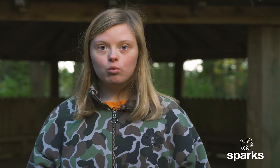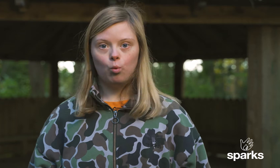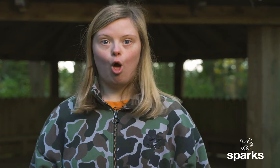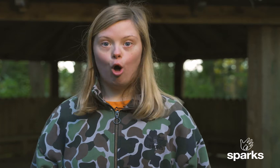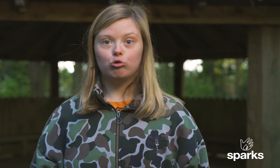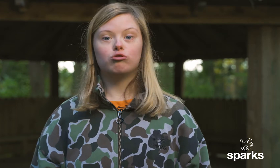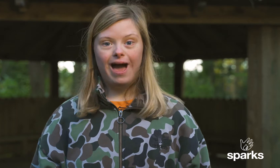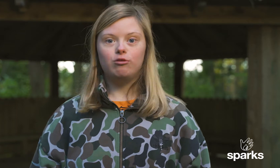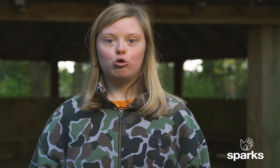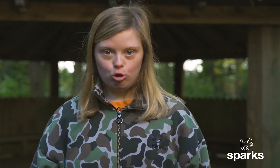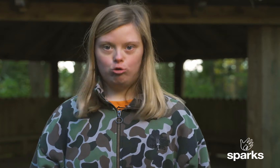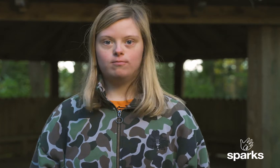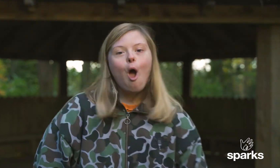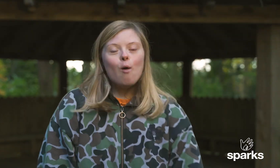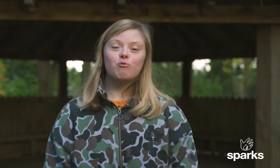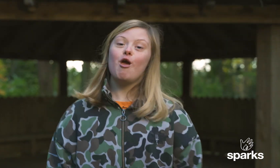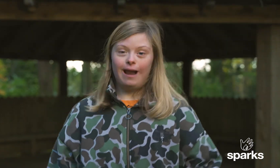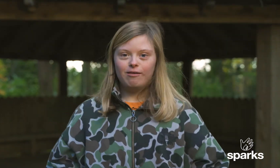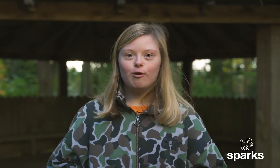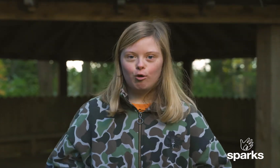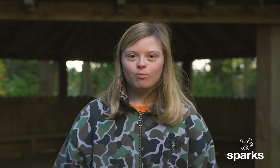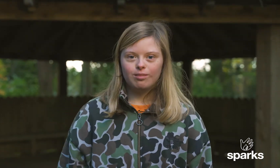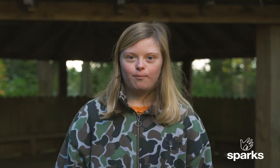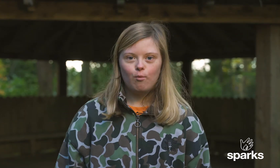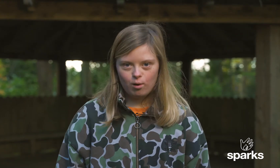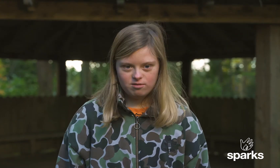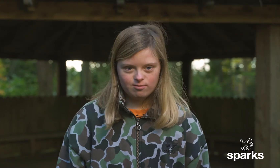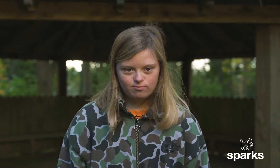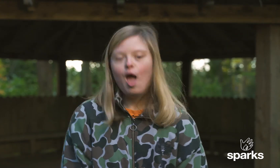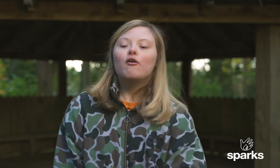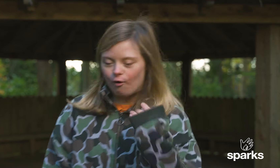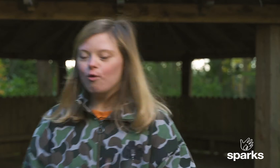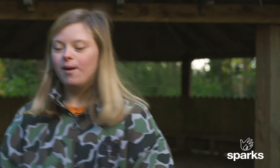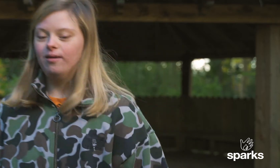will understand you. Would you like to learn some simple words? Follow me.